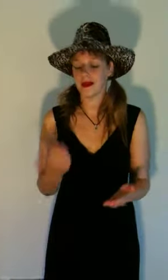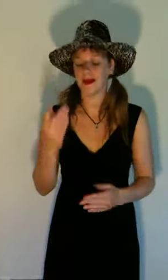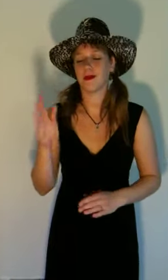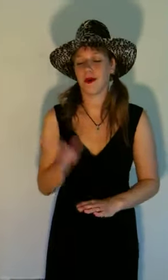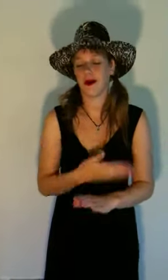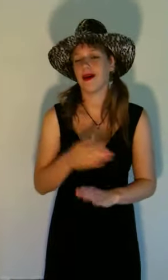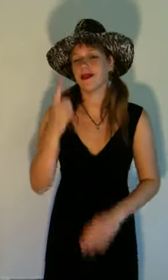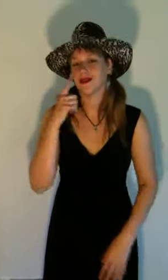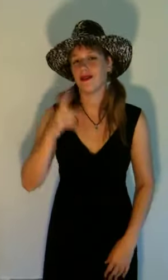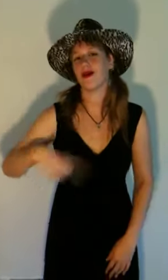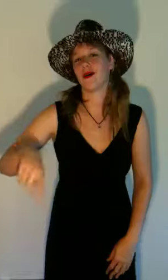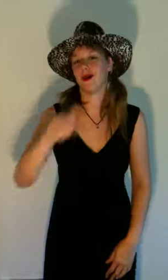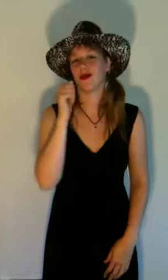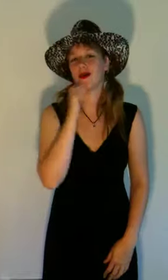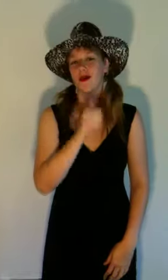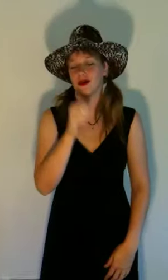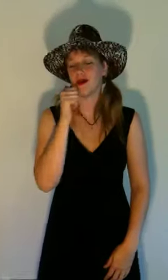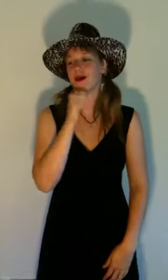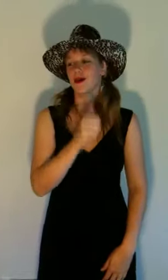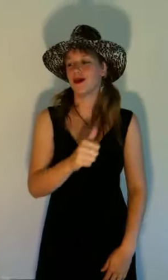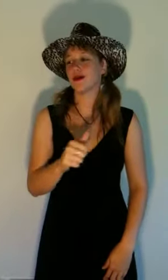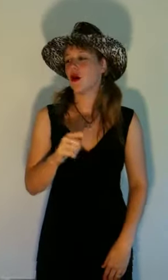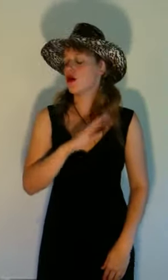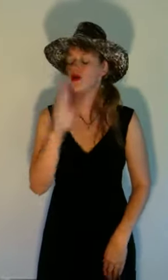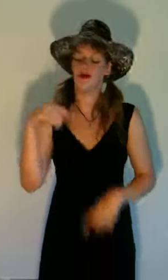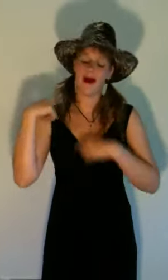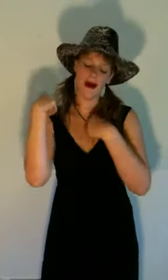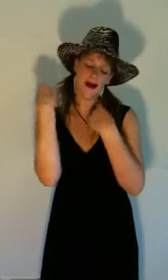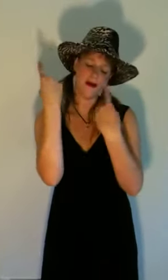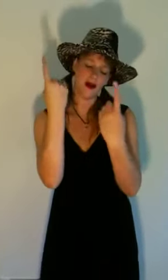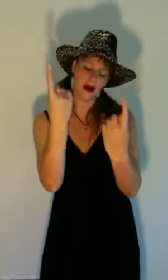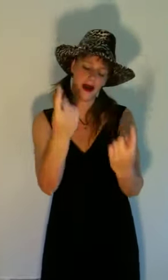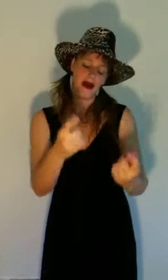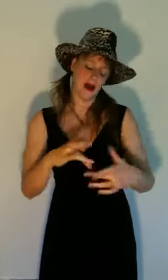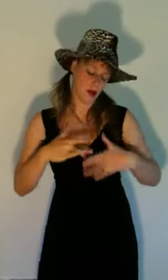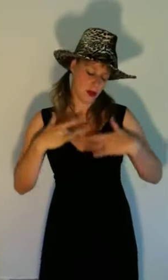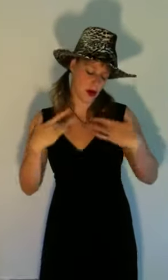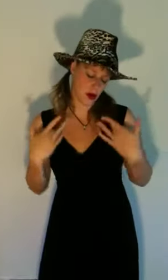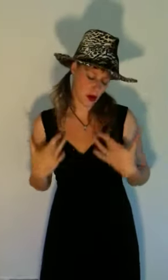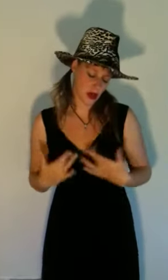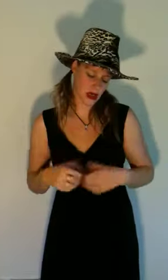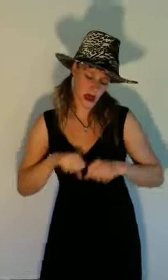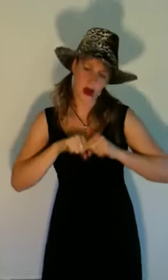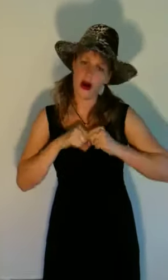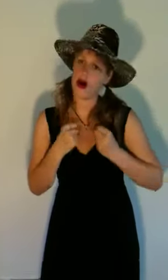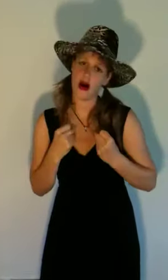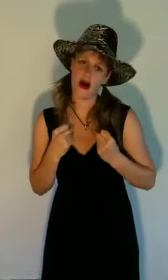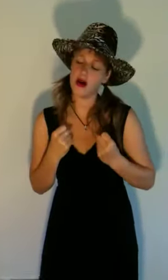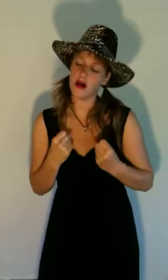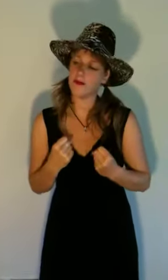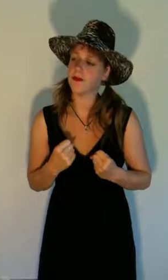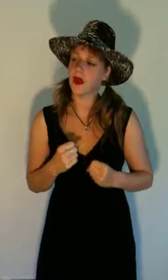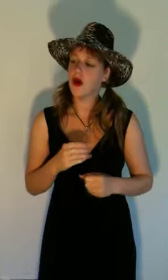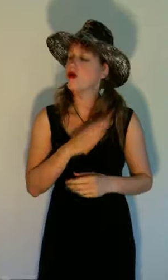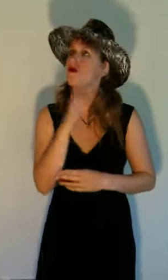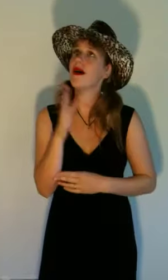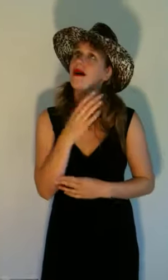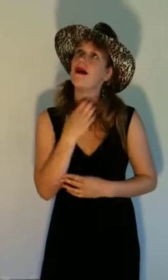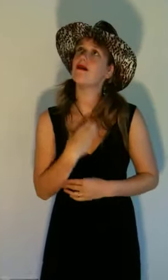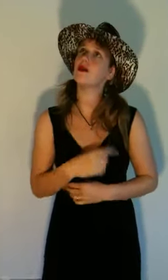one's for the girls Who've ever had a broken heart Who've raised upon